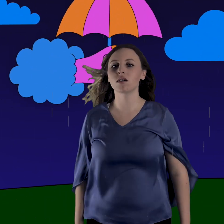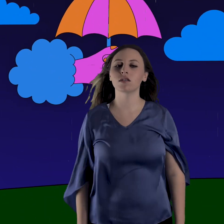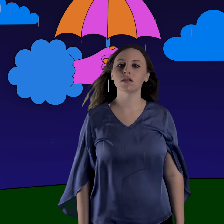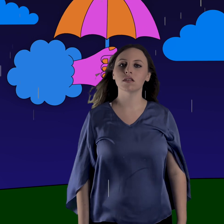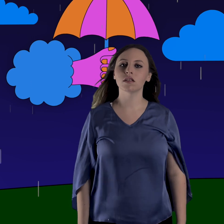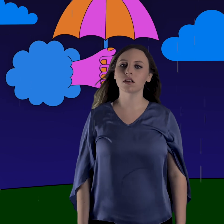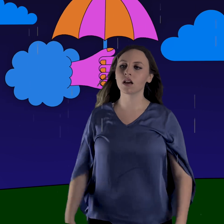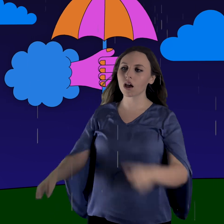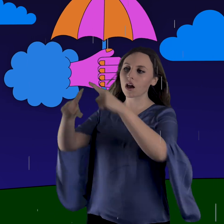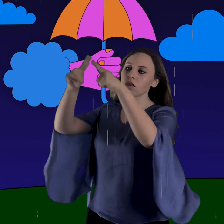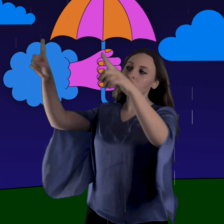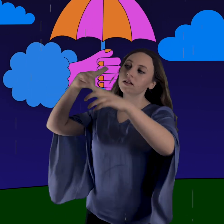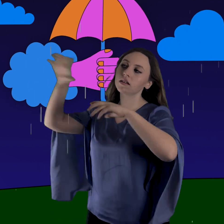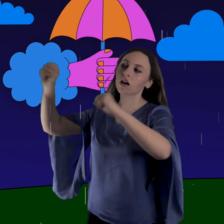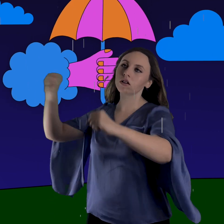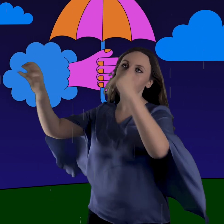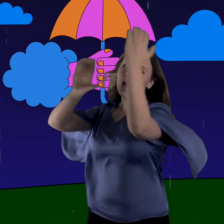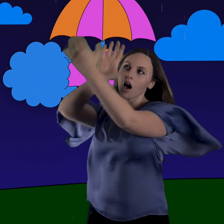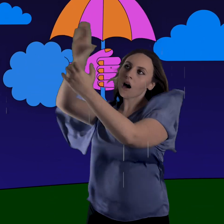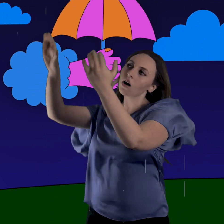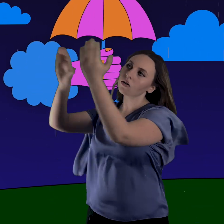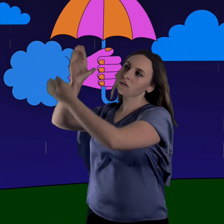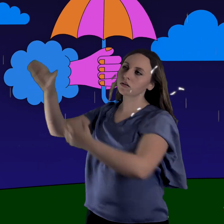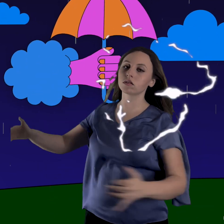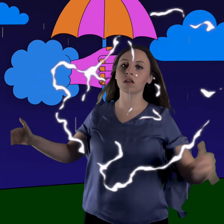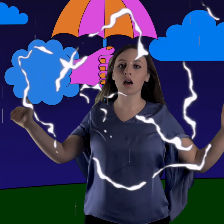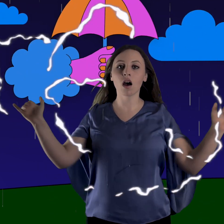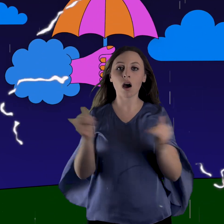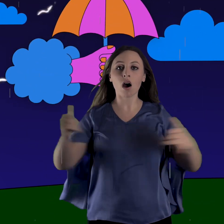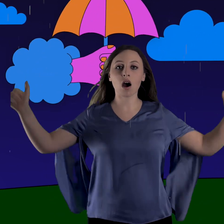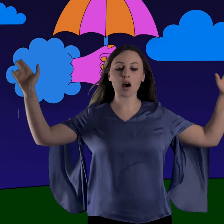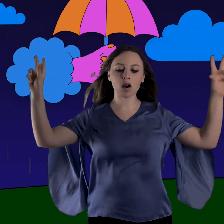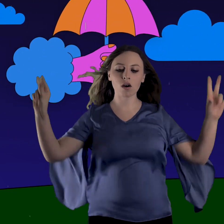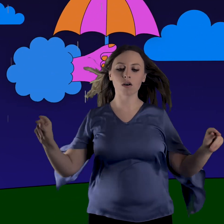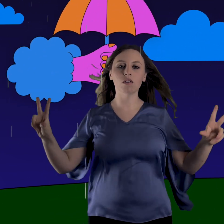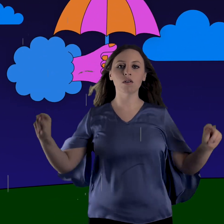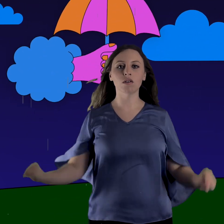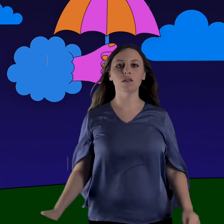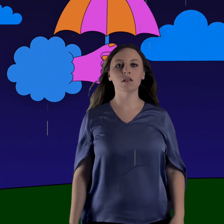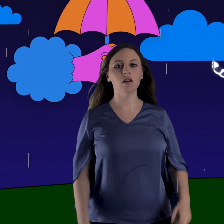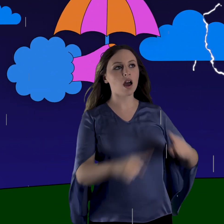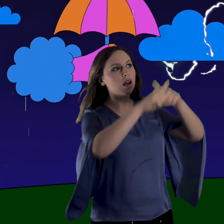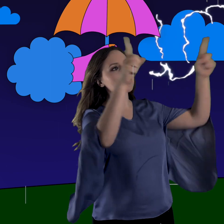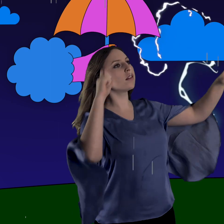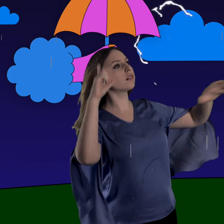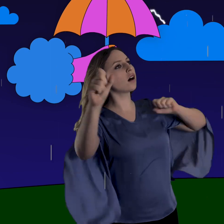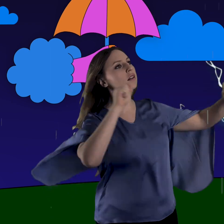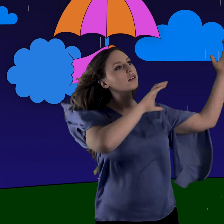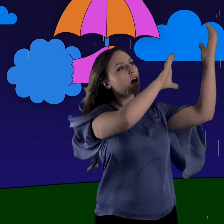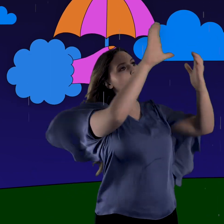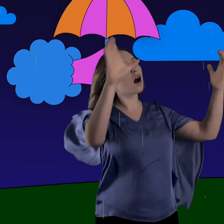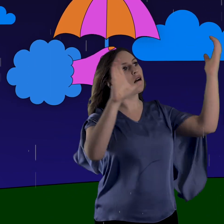These under clouds, oh no These under clouds,